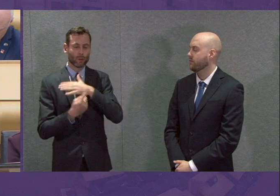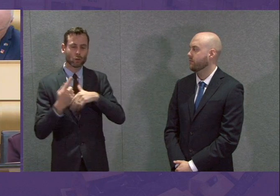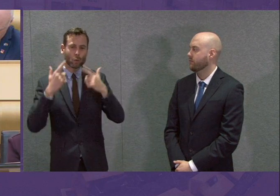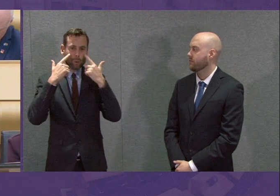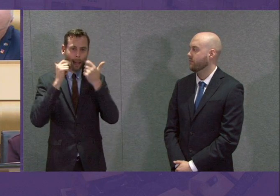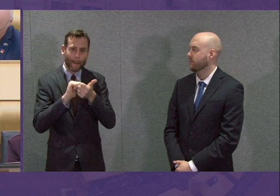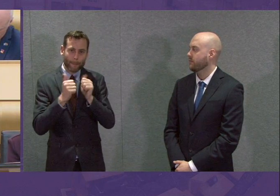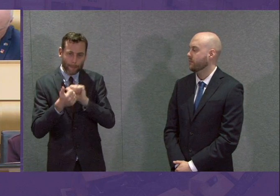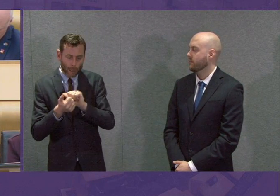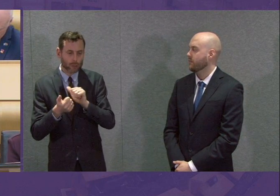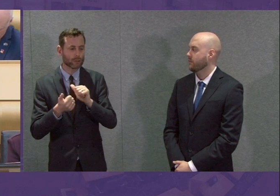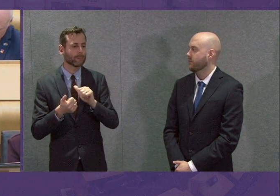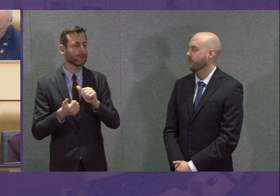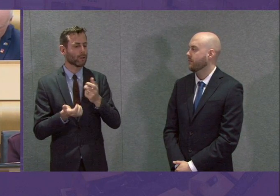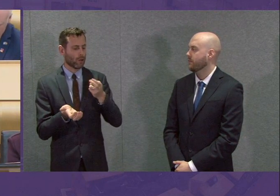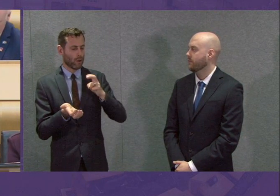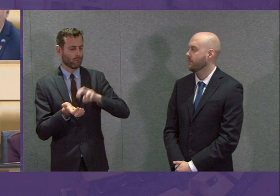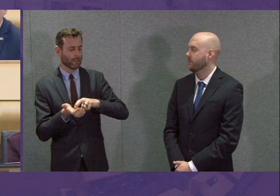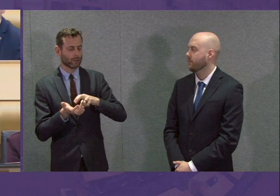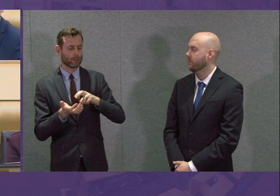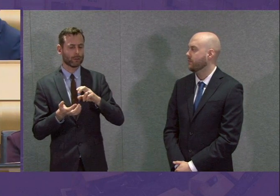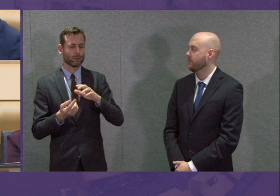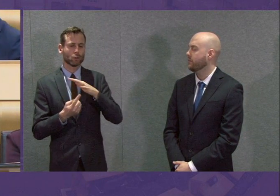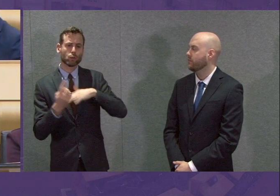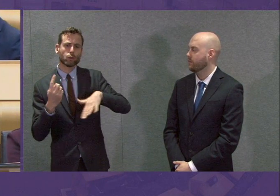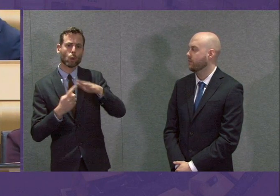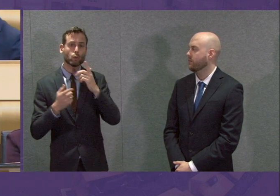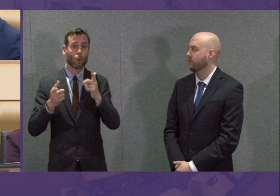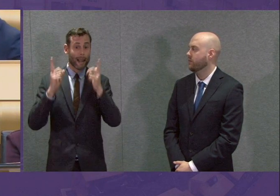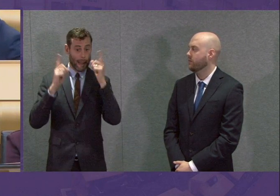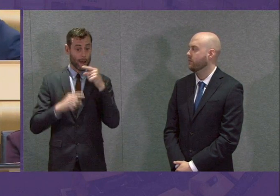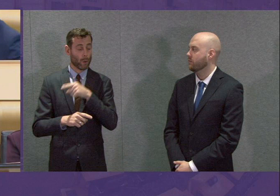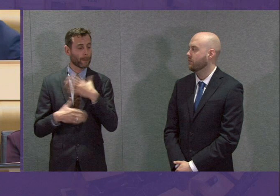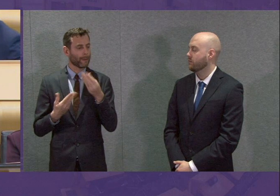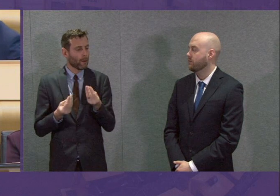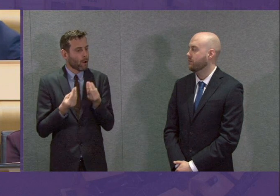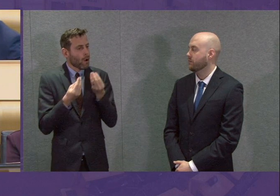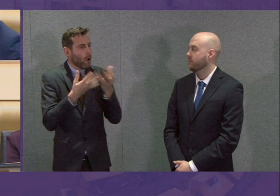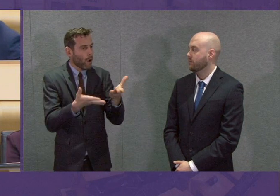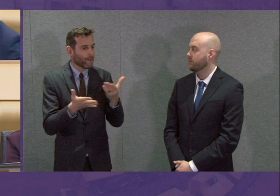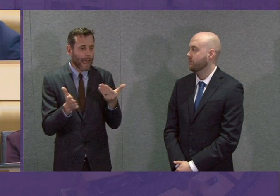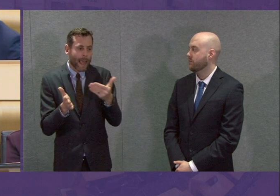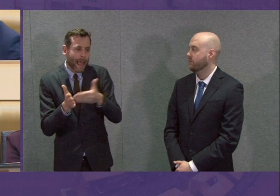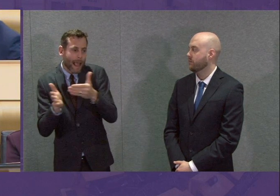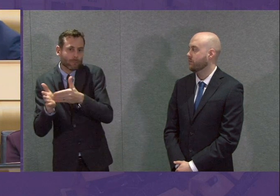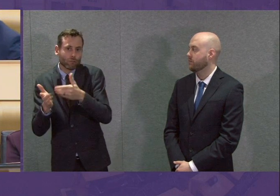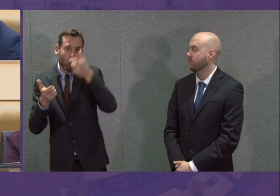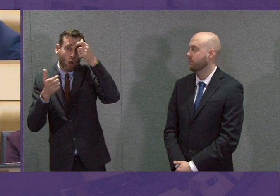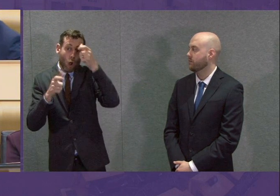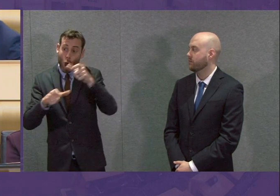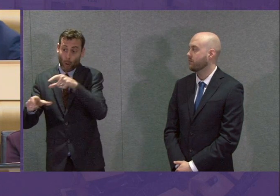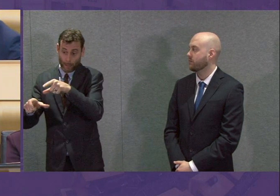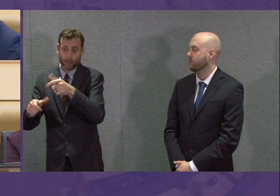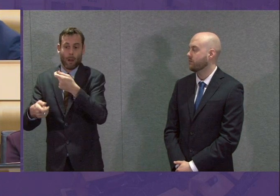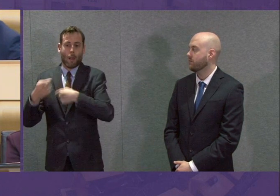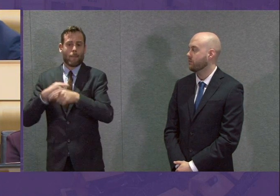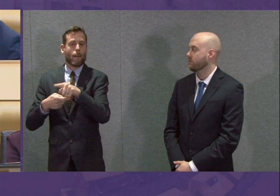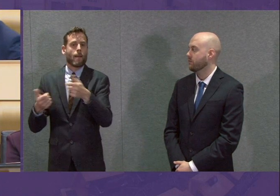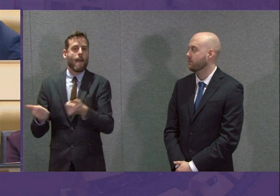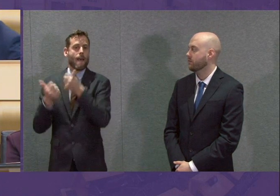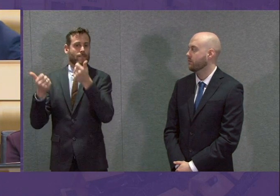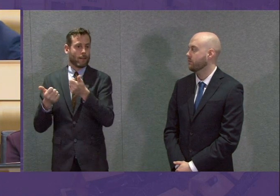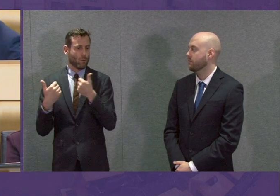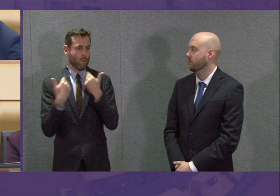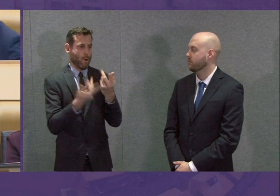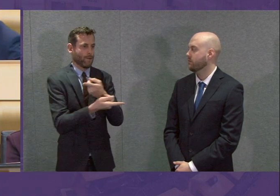registered social landlord partners have made extra accommodation available to help rough sleepers and people in temporary accommodation to self-isolate. They are urgently looking